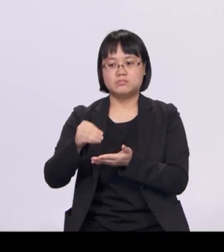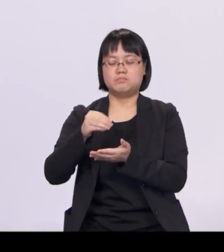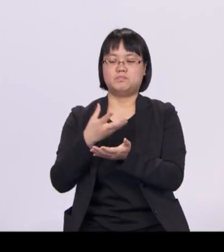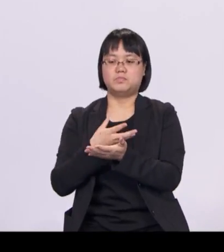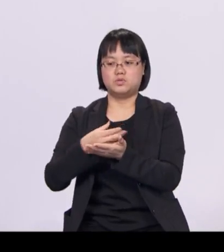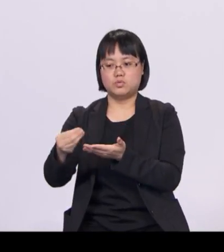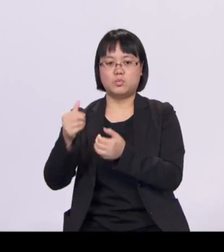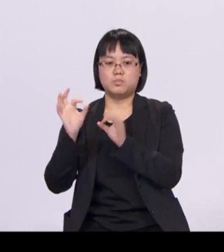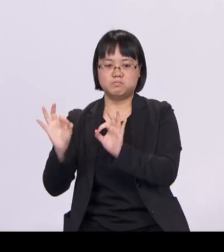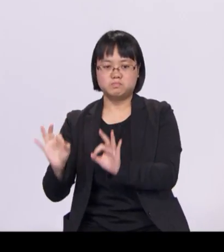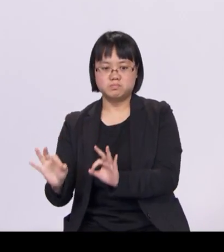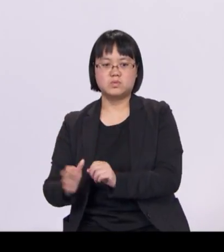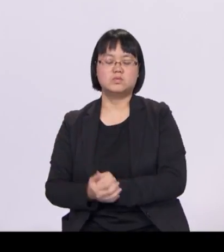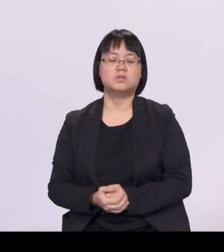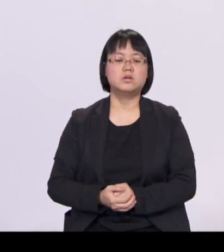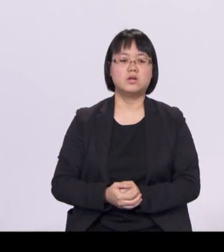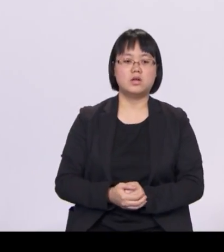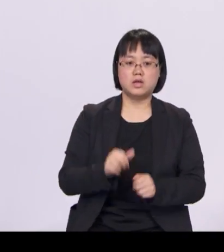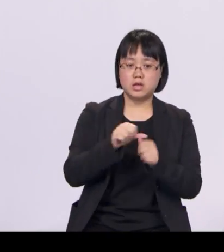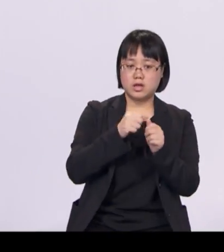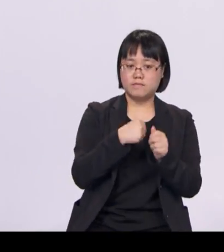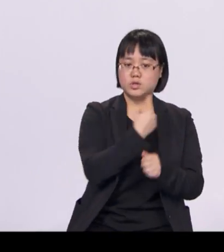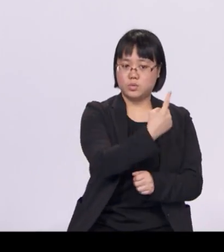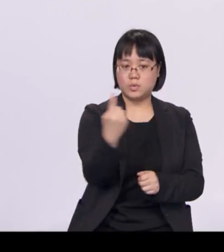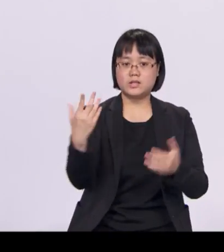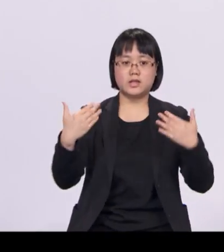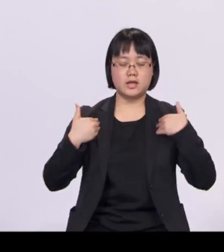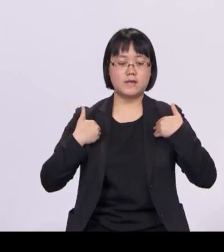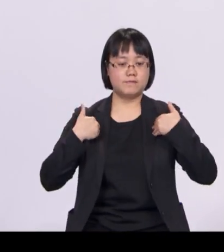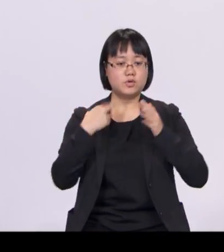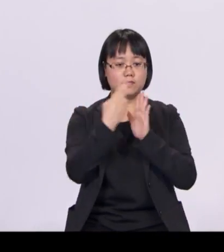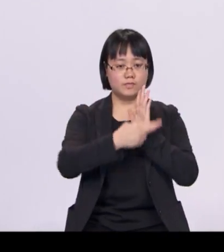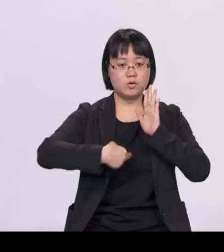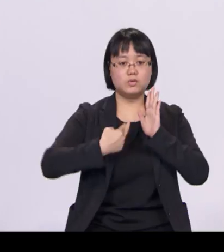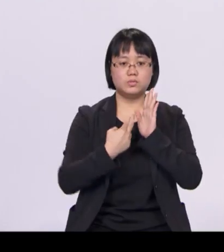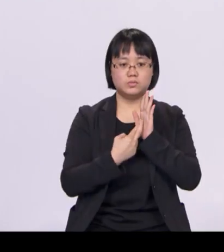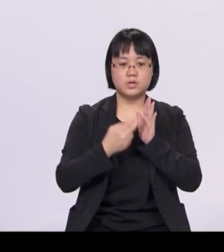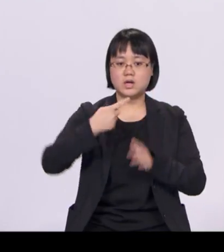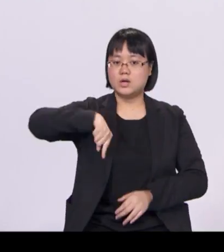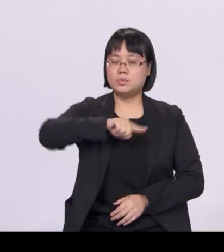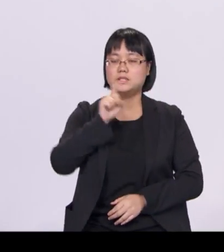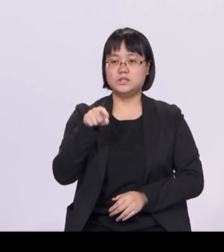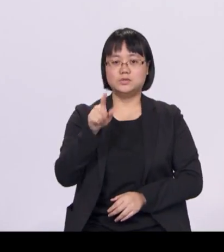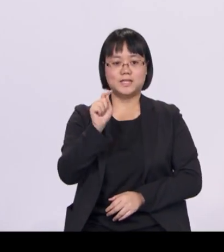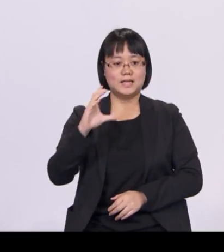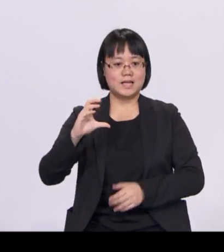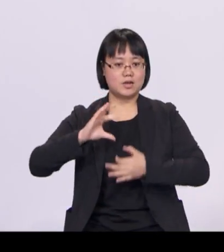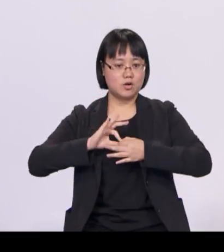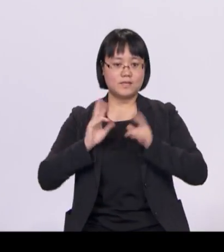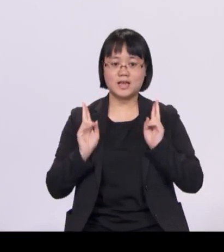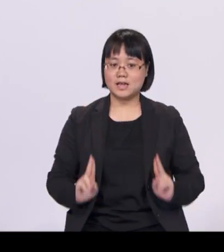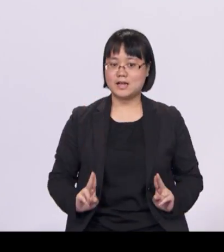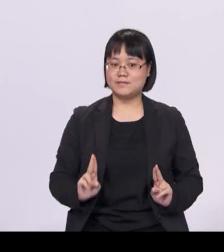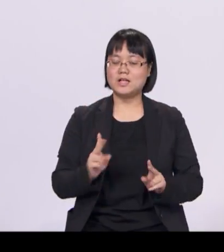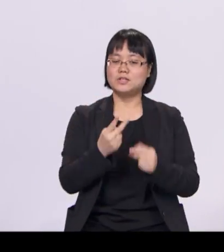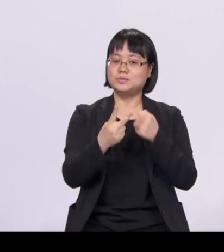Everyone has a role to play too, by taking care of our health and saving up for our own and our family's healthcare needs.